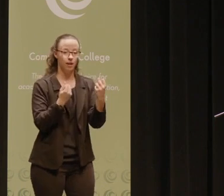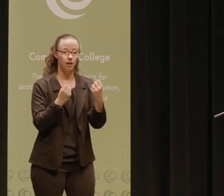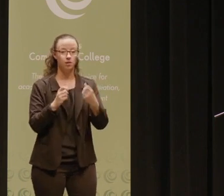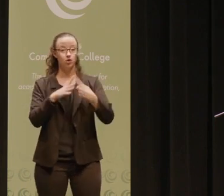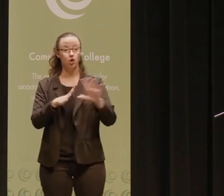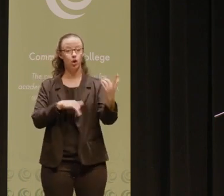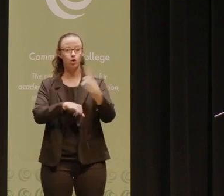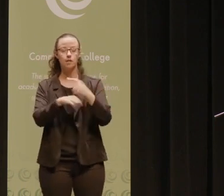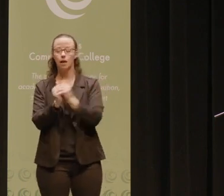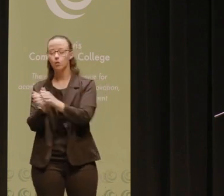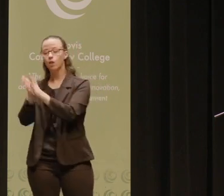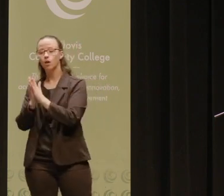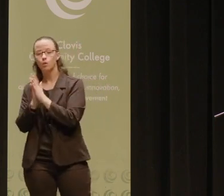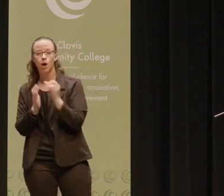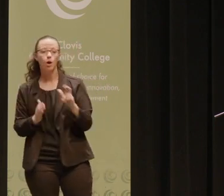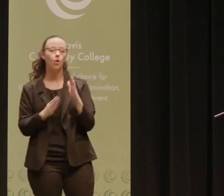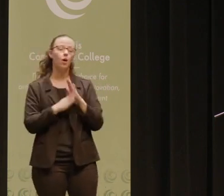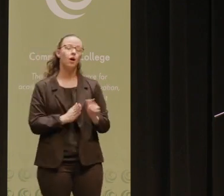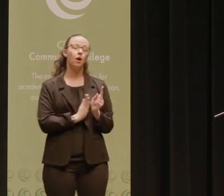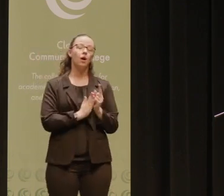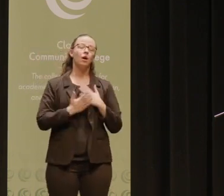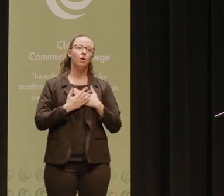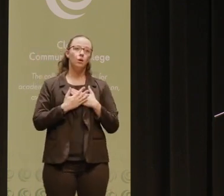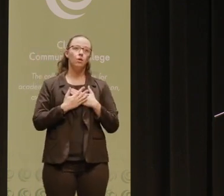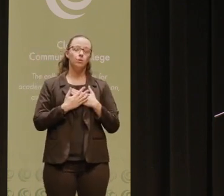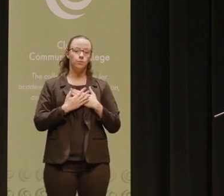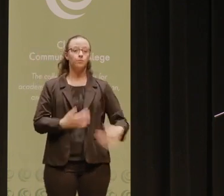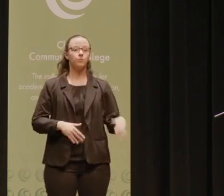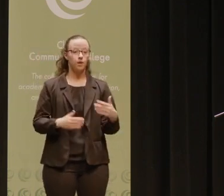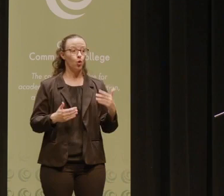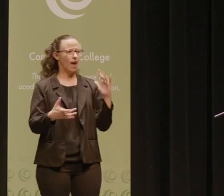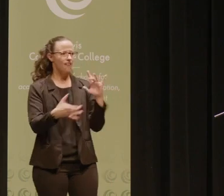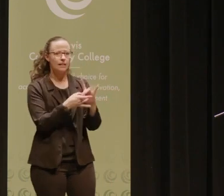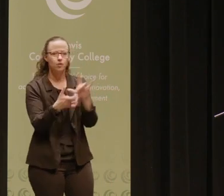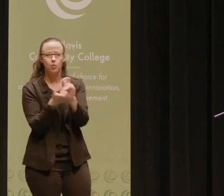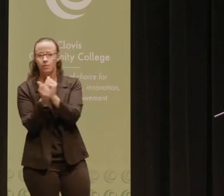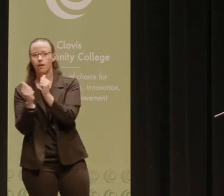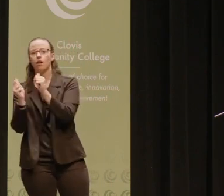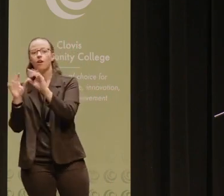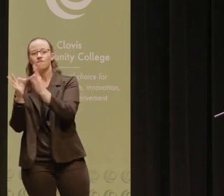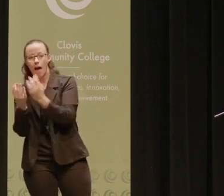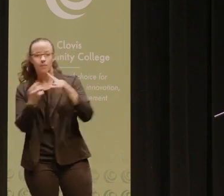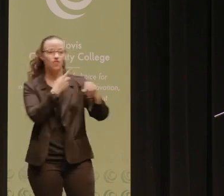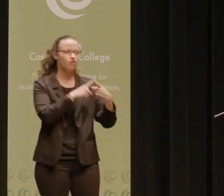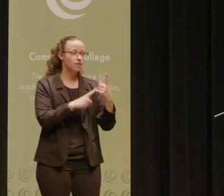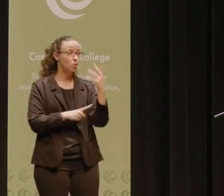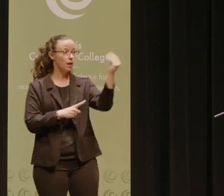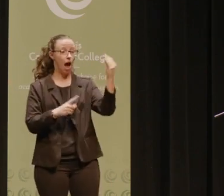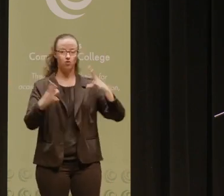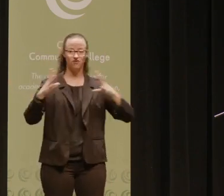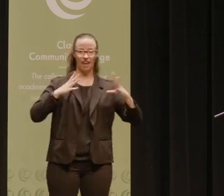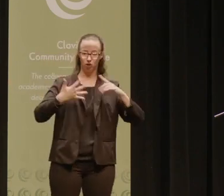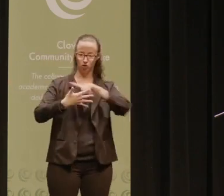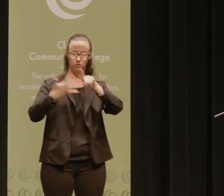starting your day with a prayer or a meditation, or taking the time you need to stay connected with family and friends and taking vacations are all examples